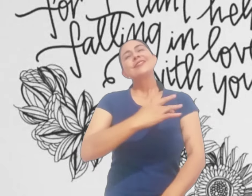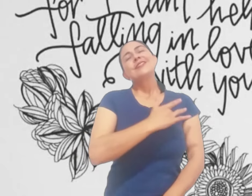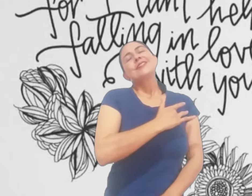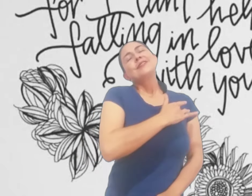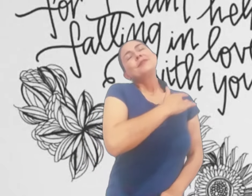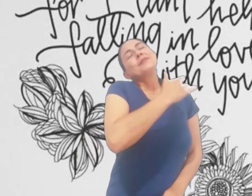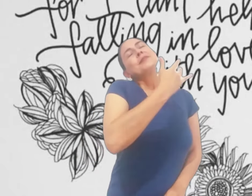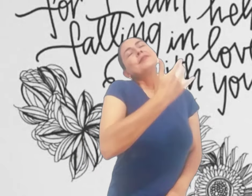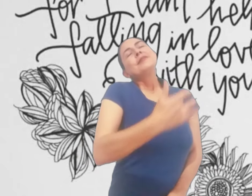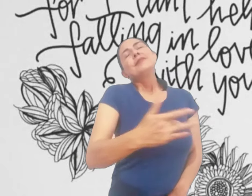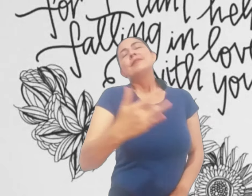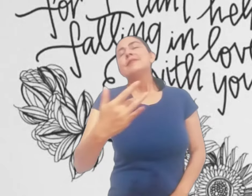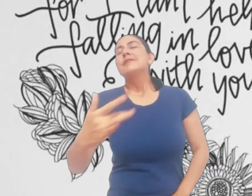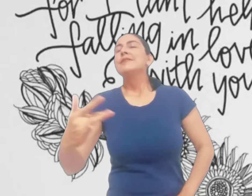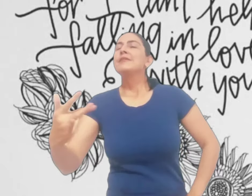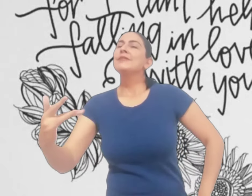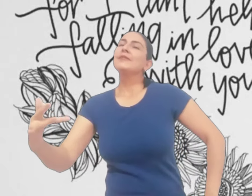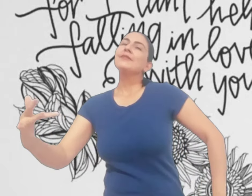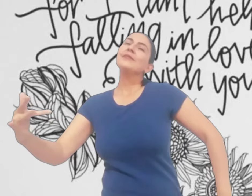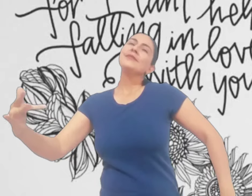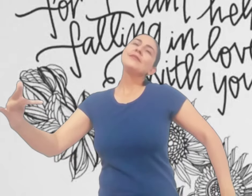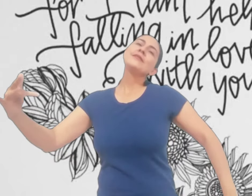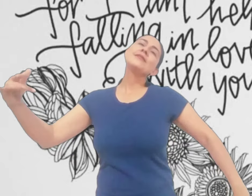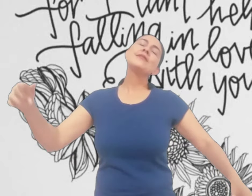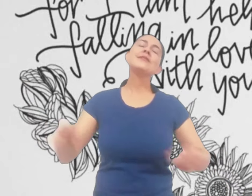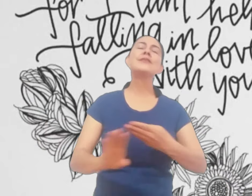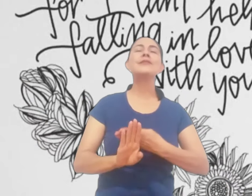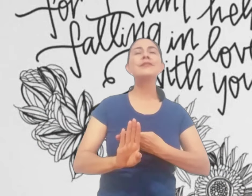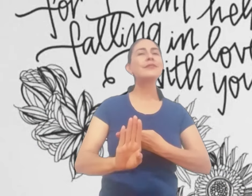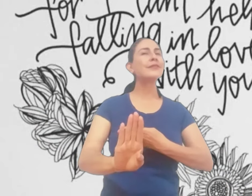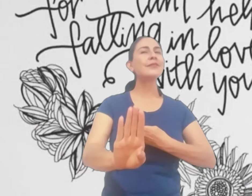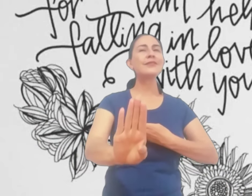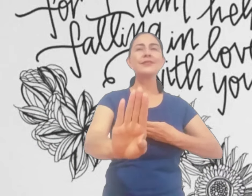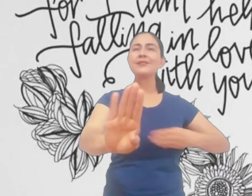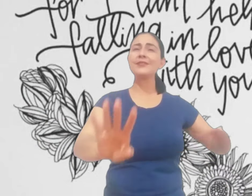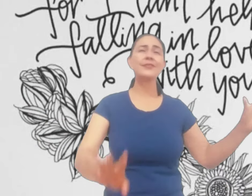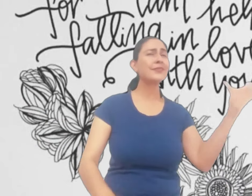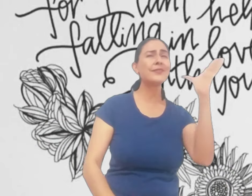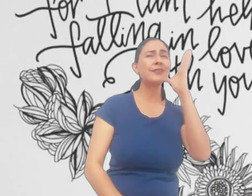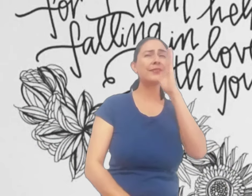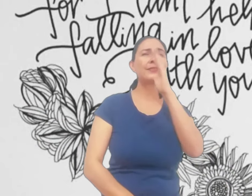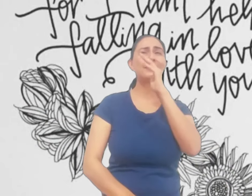falling in love with you